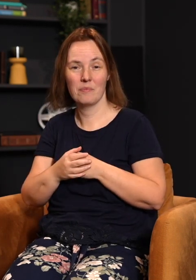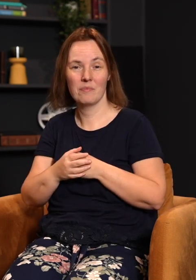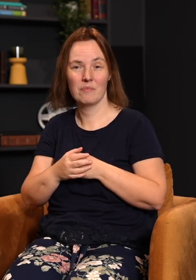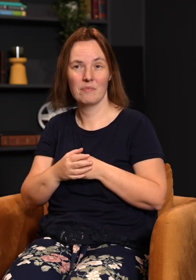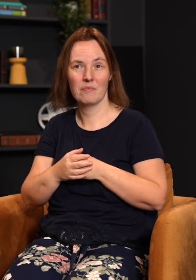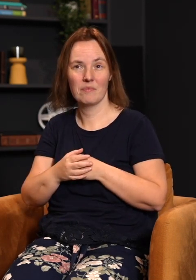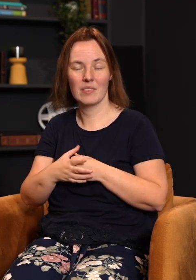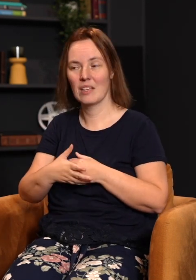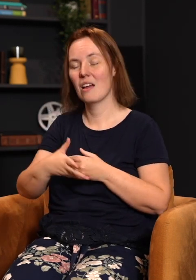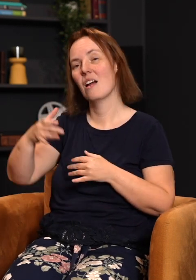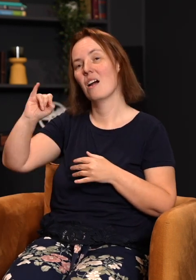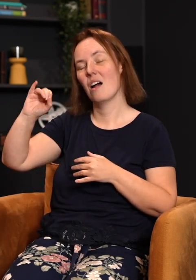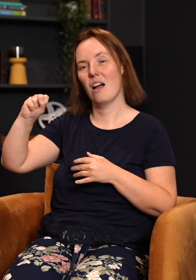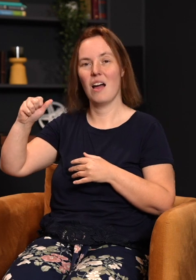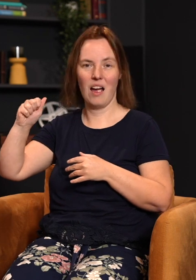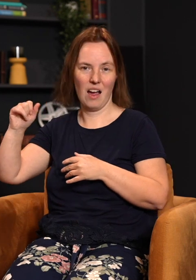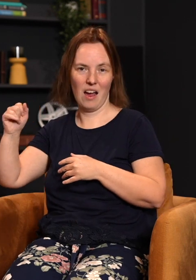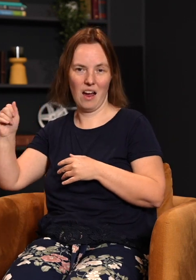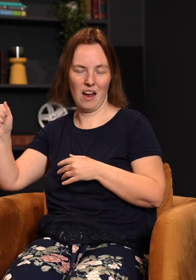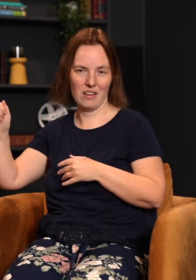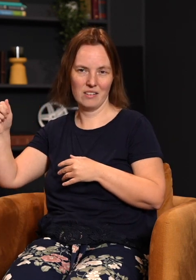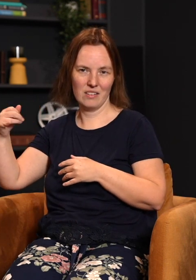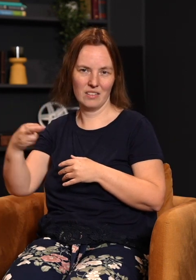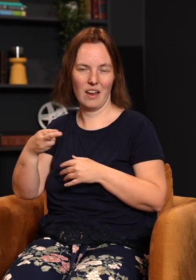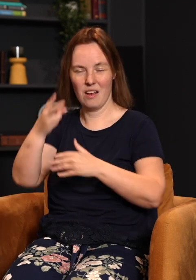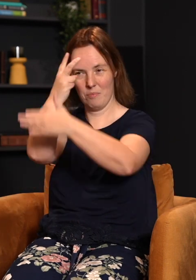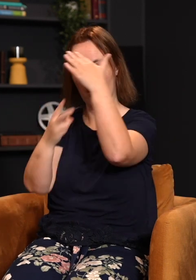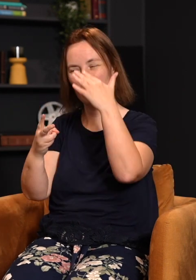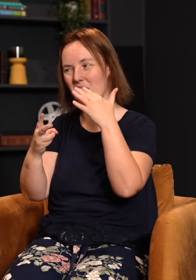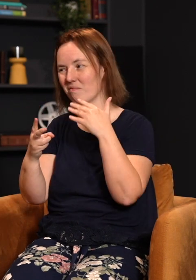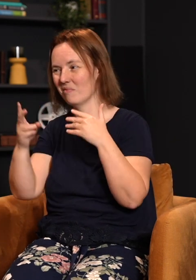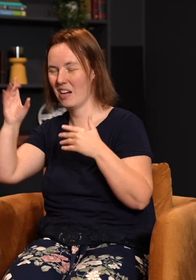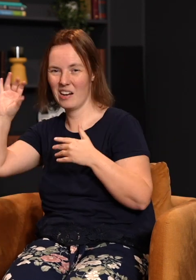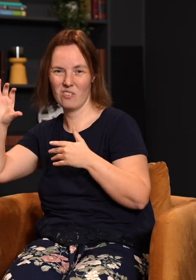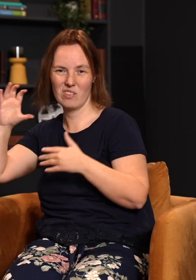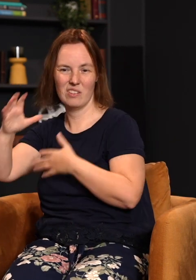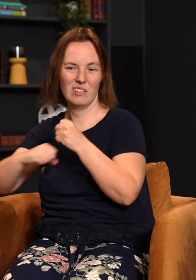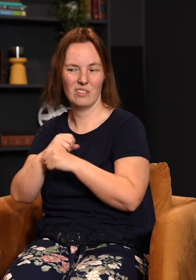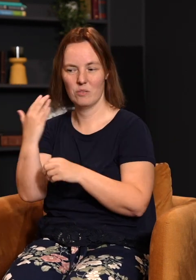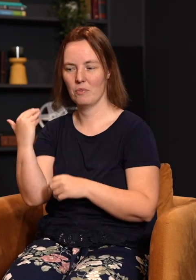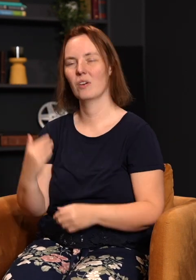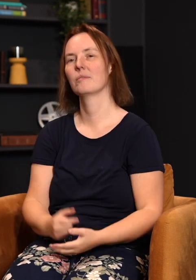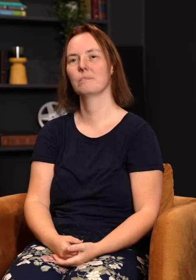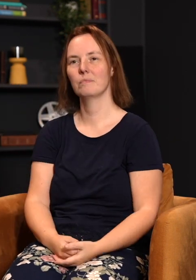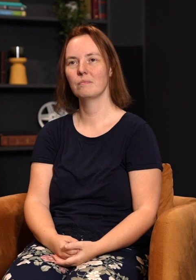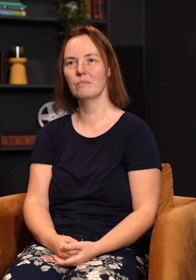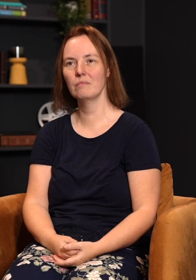Isaiah prophesied 800 years before. All of us, like sheep, have strayed away. We have left God's paths